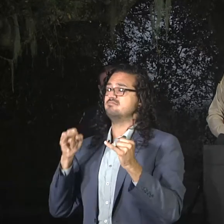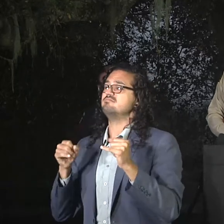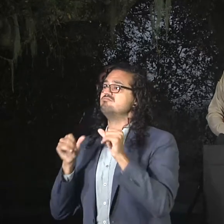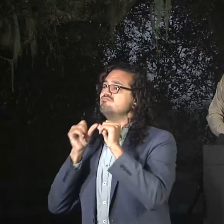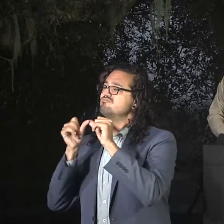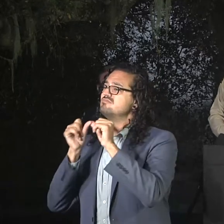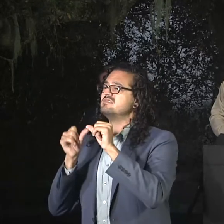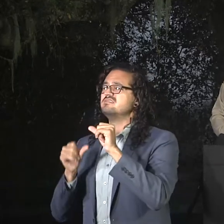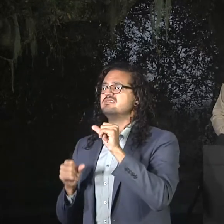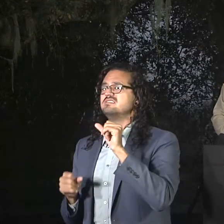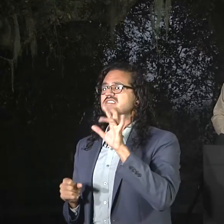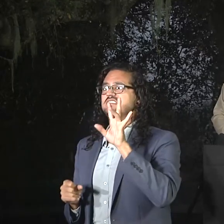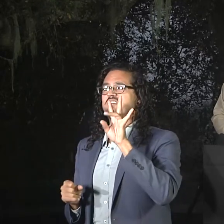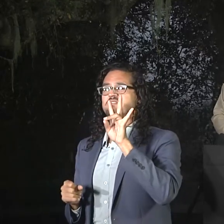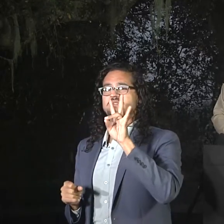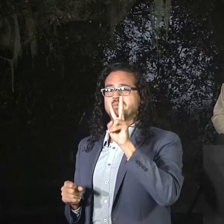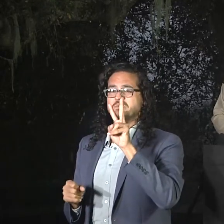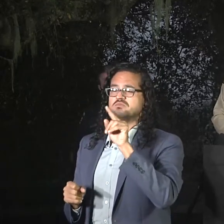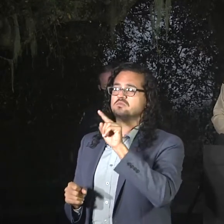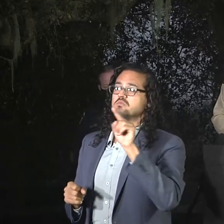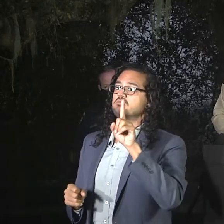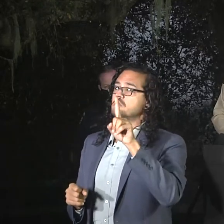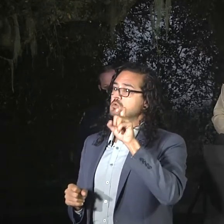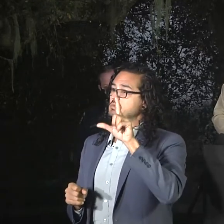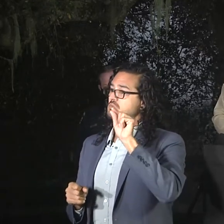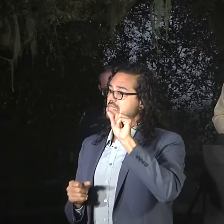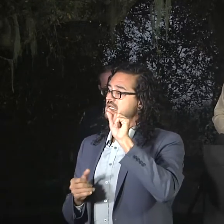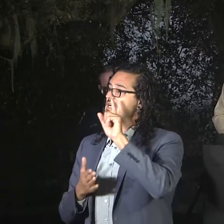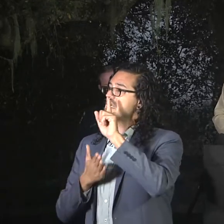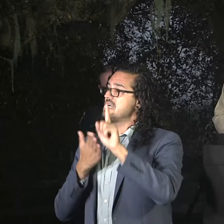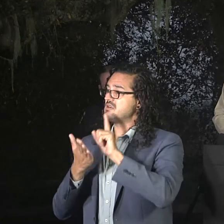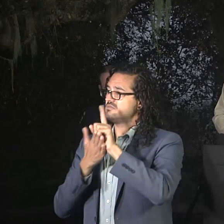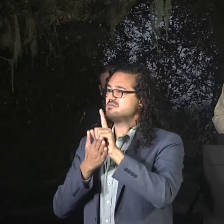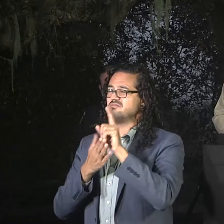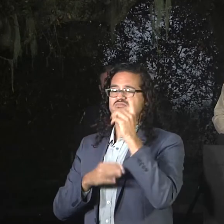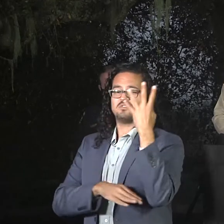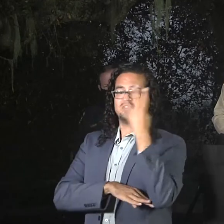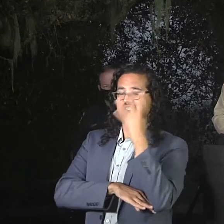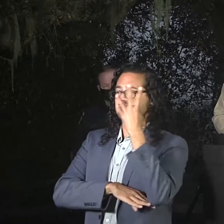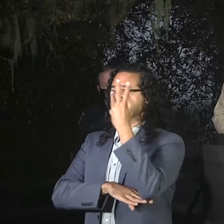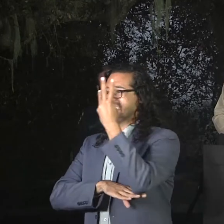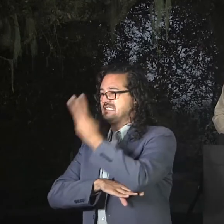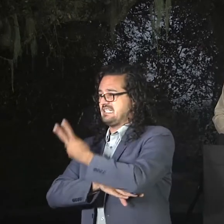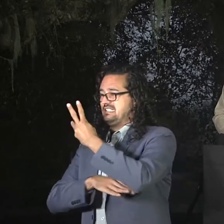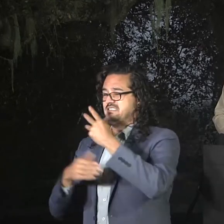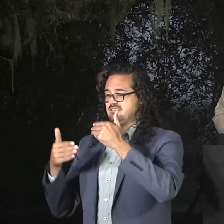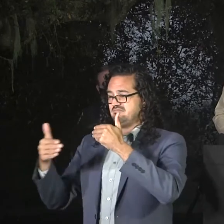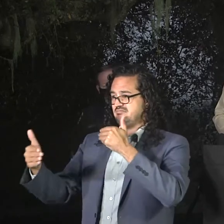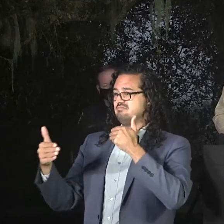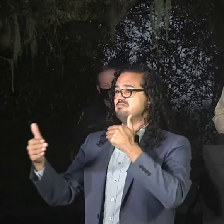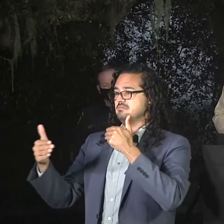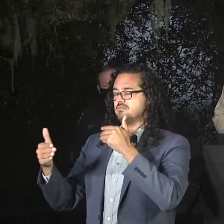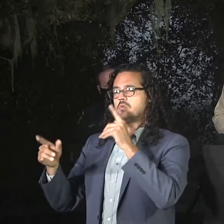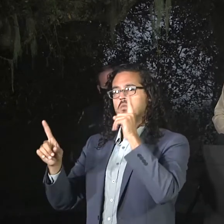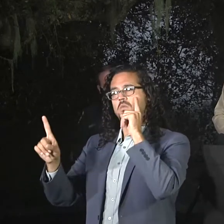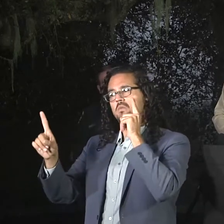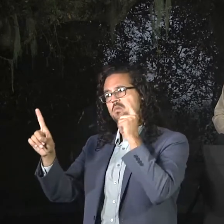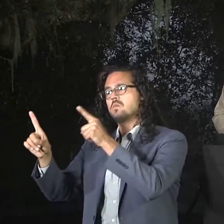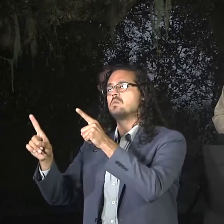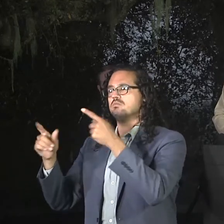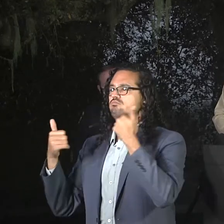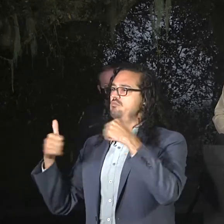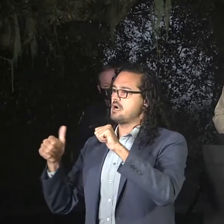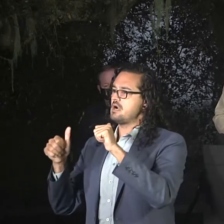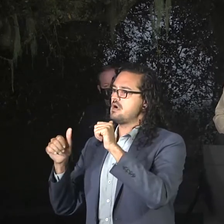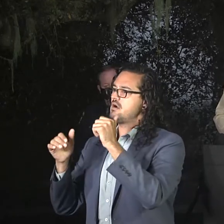that's anywhere from four to five days out, we will look at, hopefully, bringing some sense of normalcy back to this area.